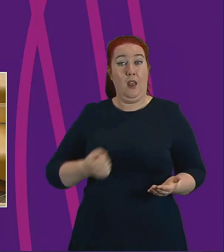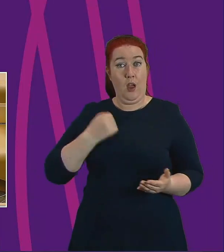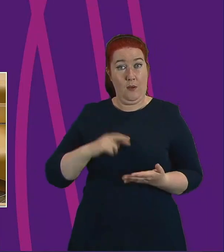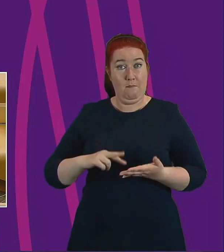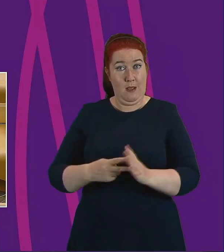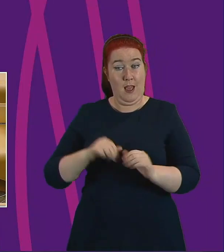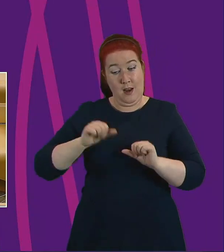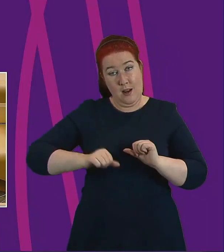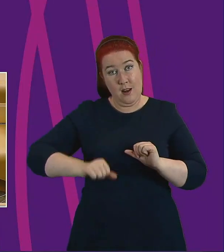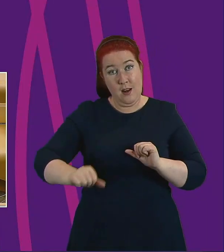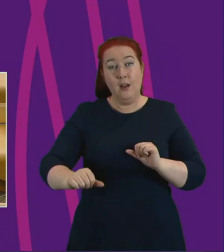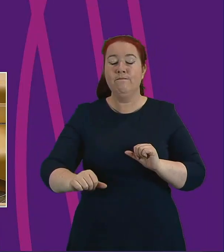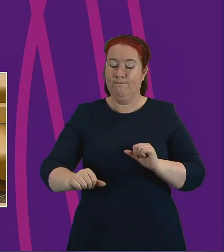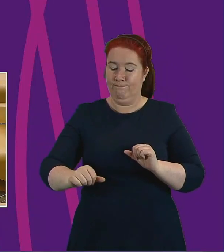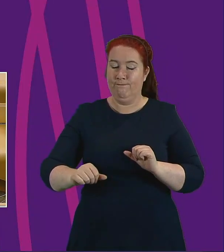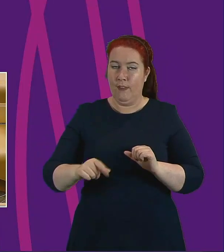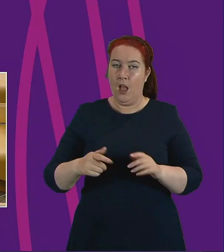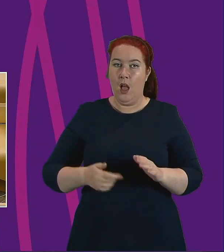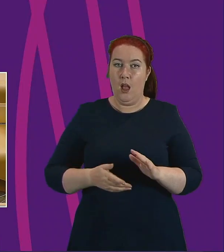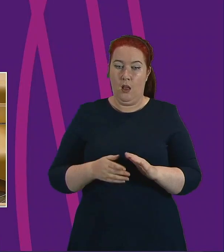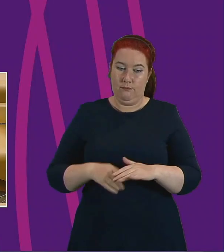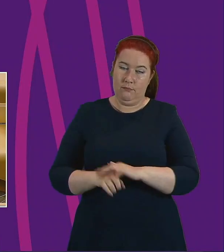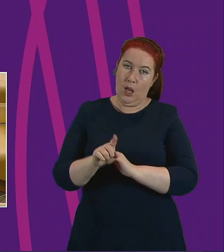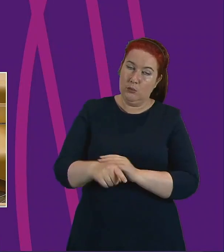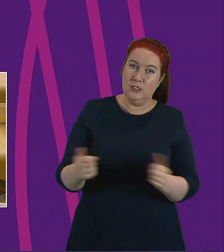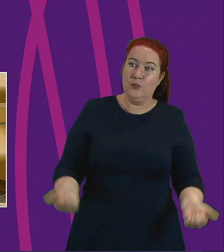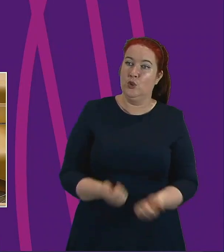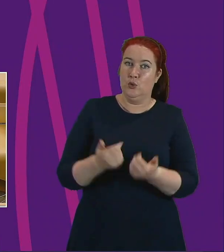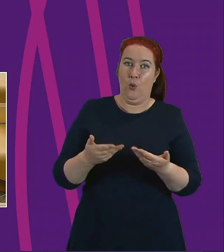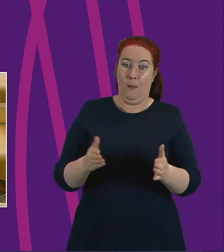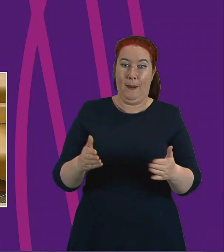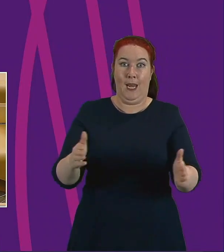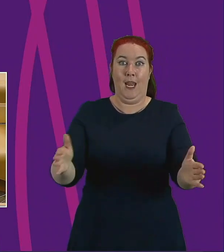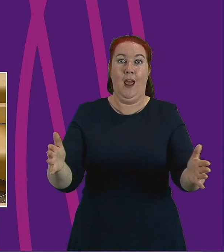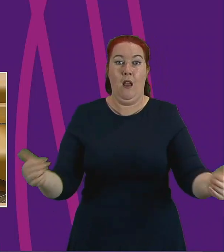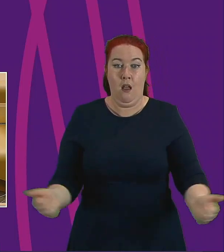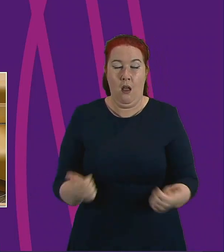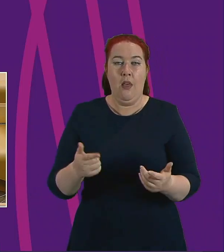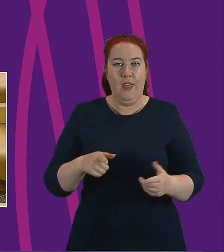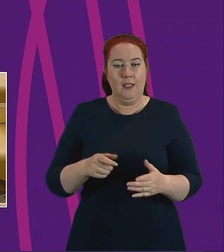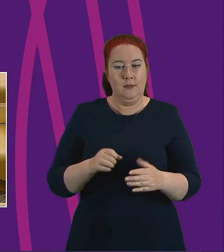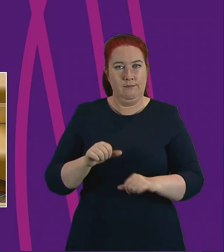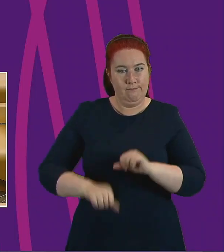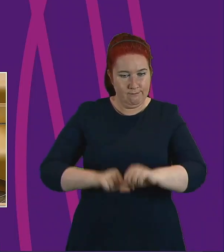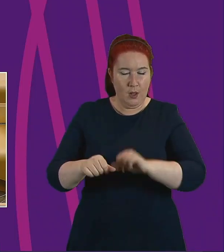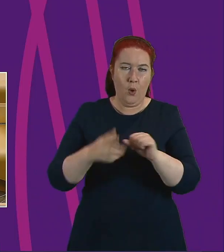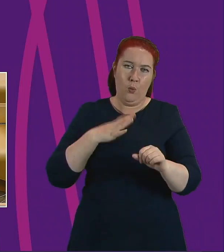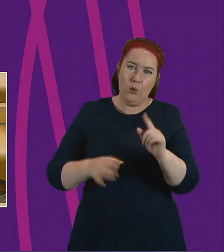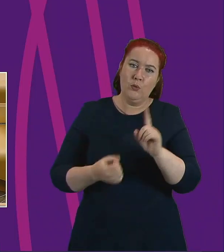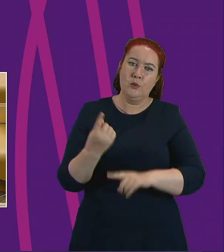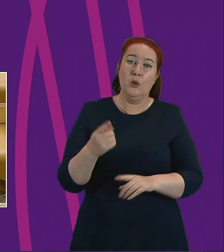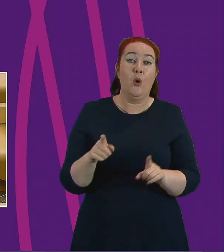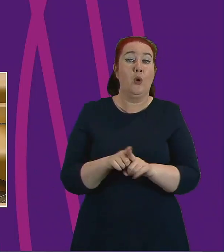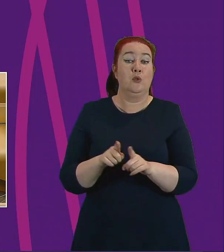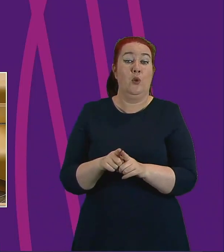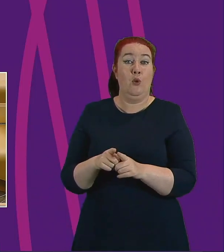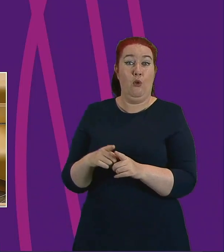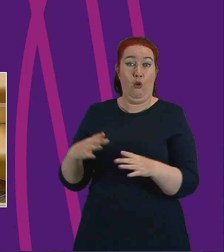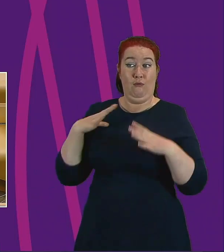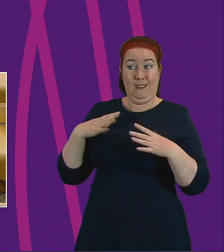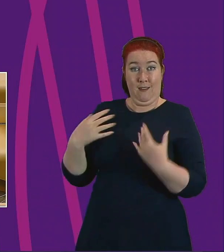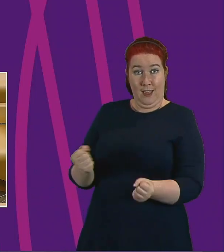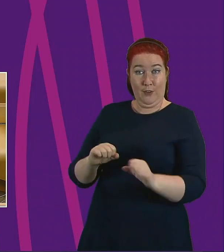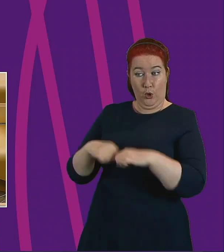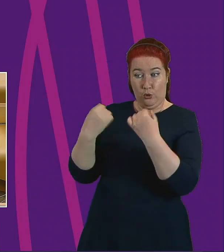much that. They're the steps out of the situation. They're the steps that will give us opportunities. And we have to support the existing groups and organisations.